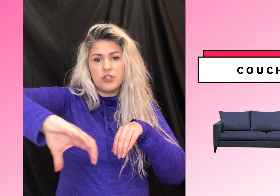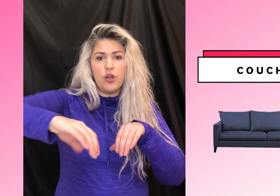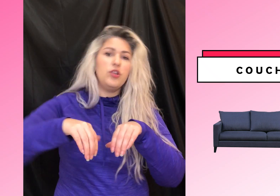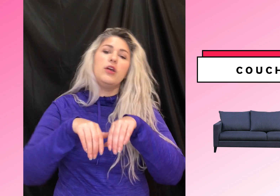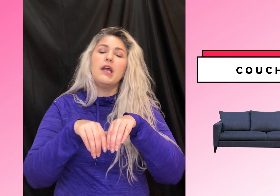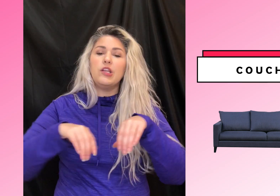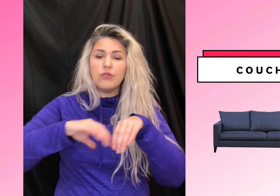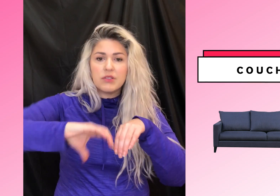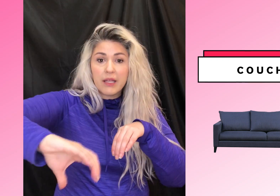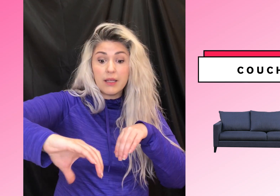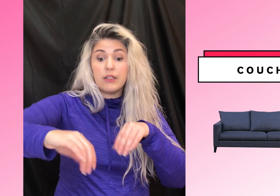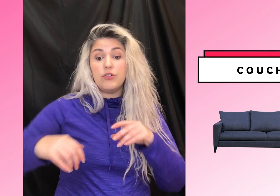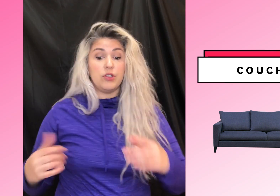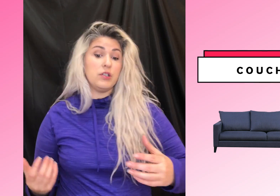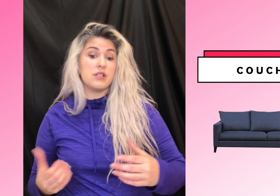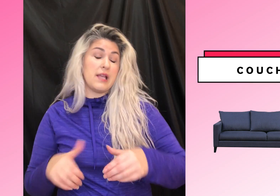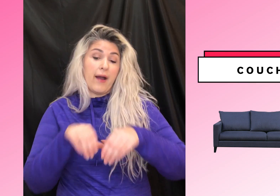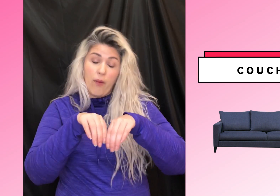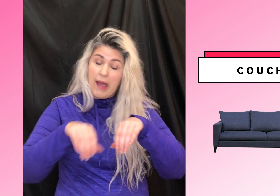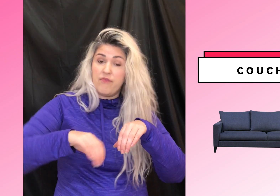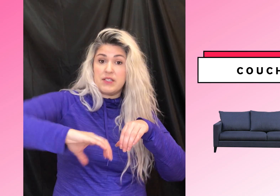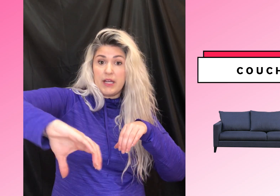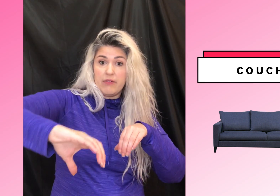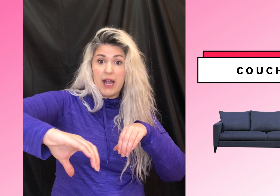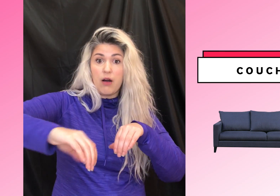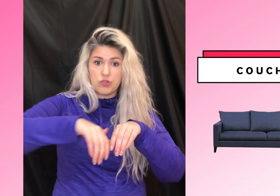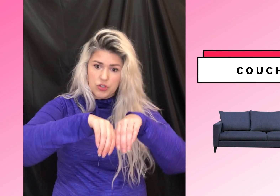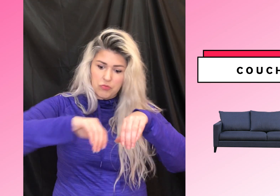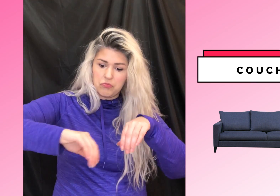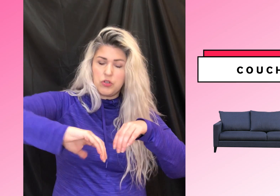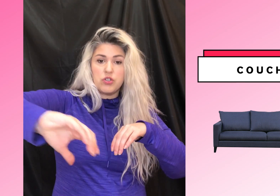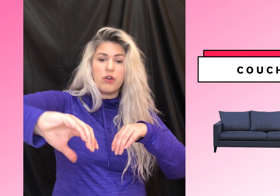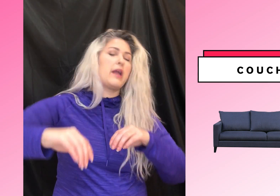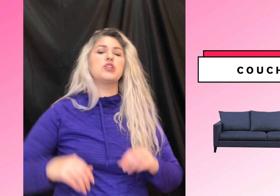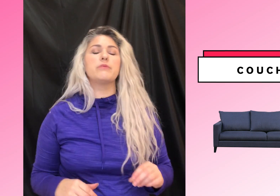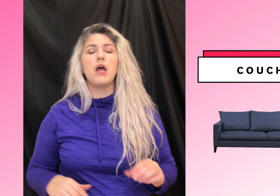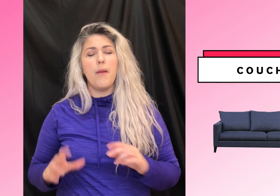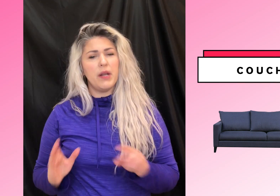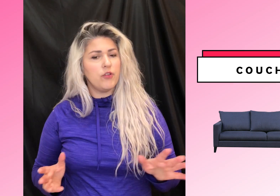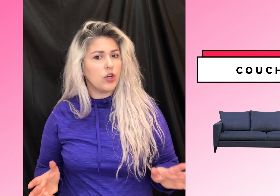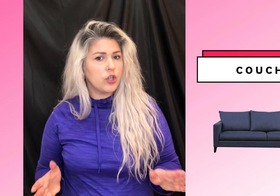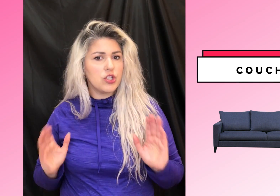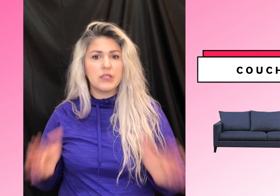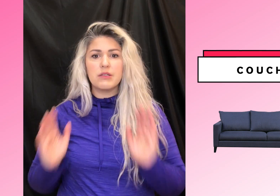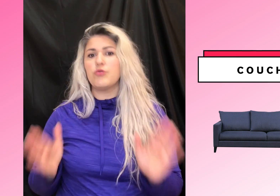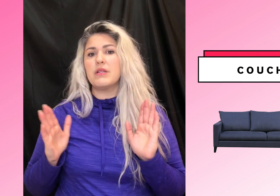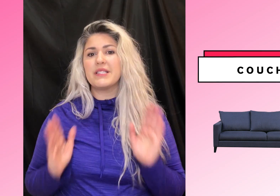So you, you technically you could say, Oh, I have this kind of a couch using your handshaves. But if you're just doing the